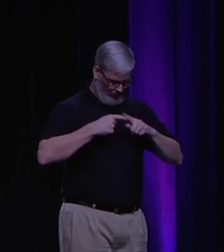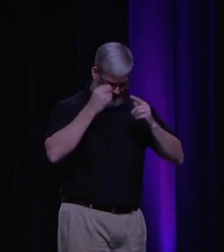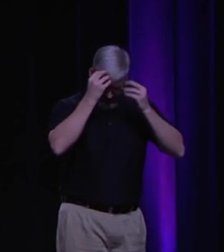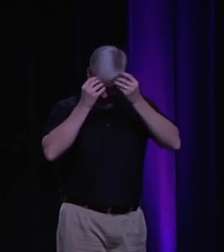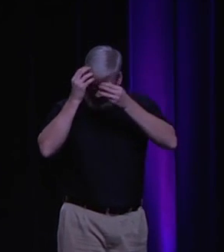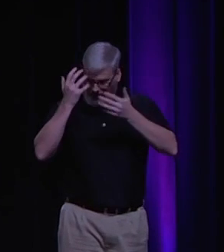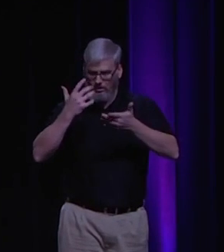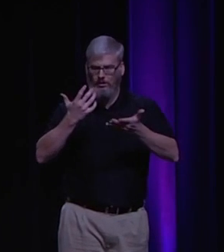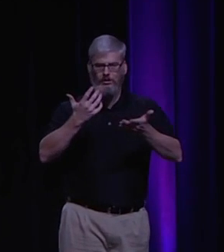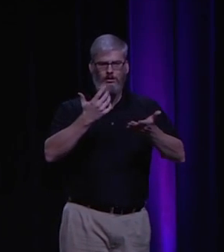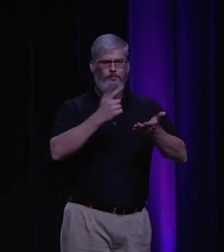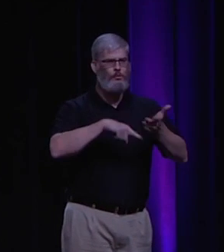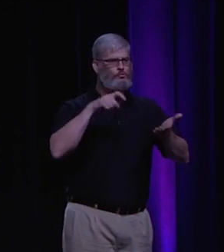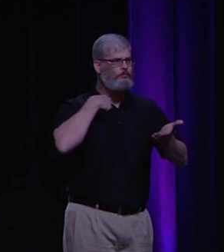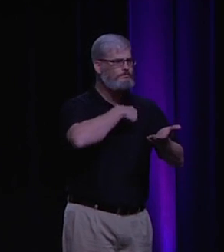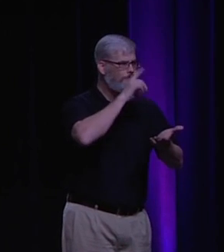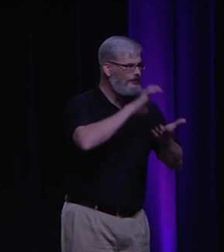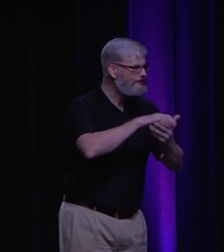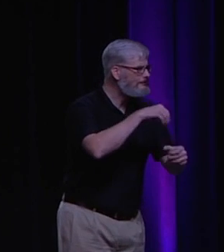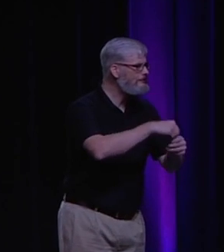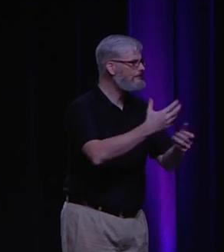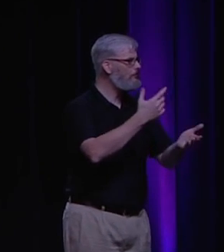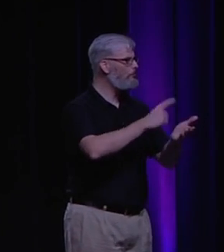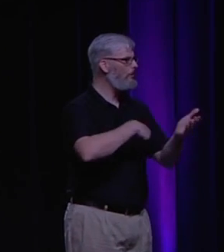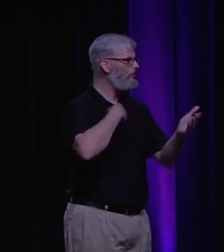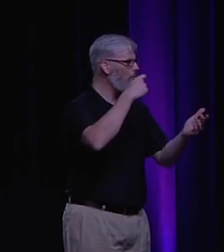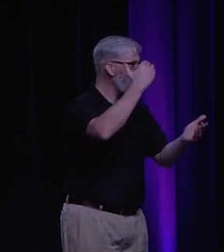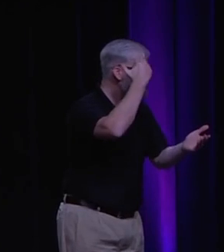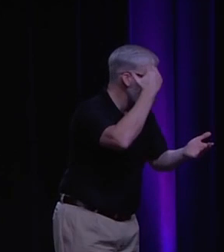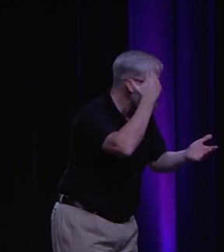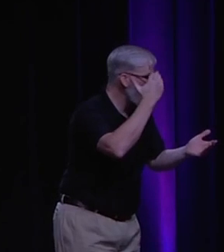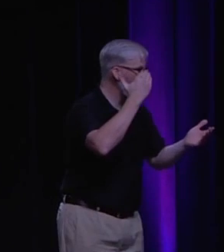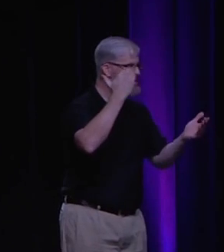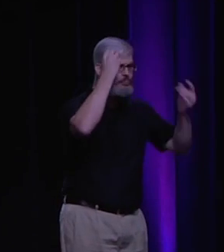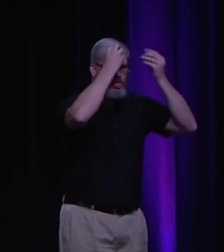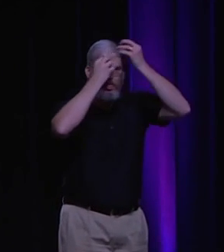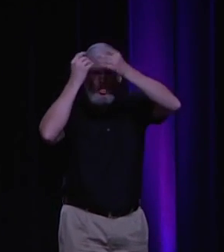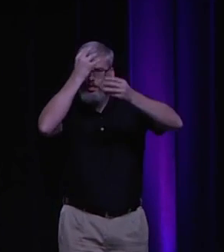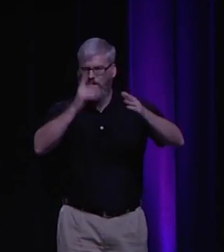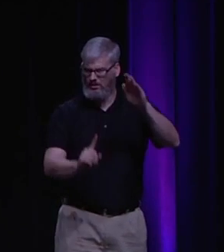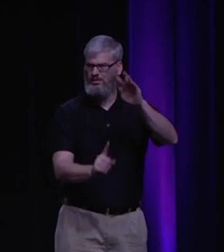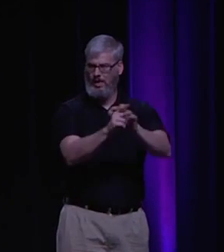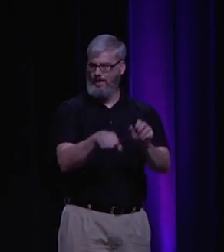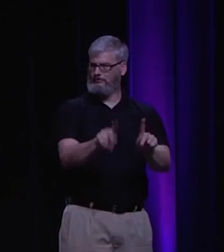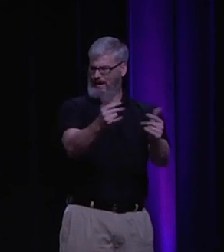and a void is created. People start to analyze what they believe in, what they know to be true,